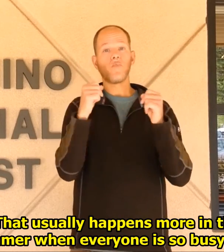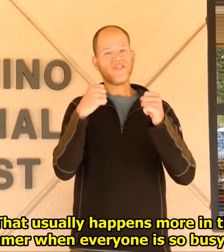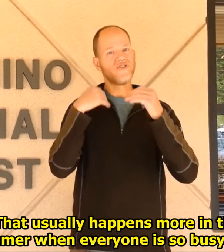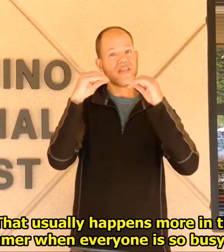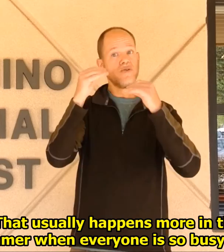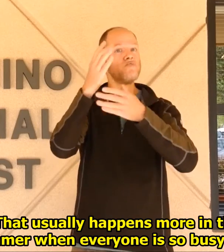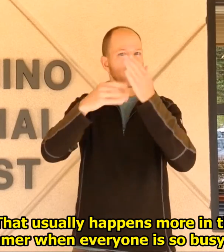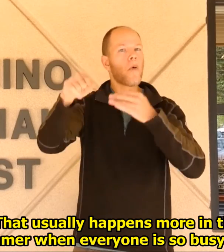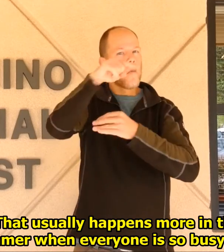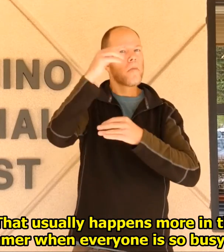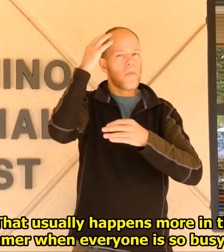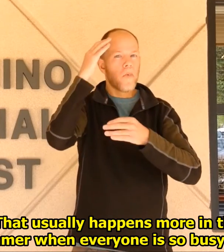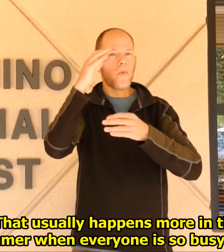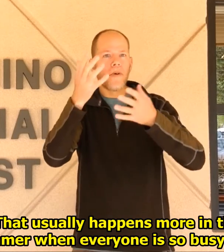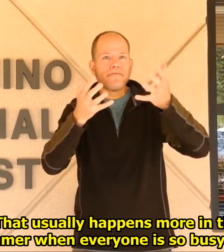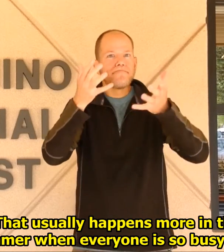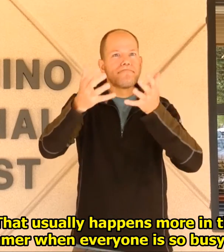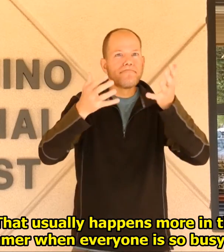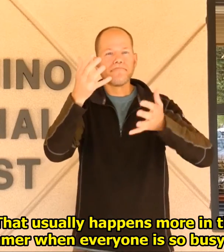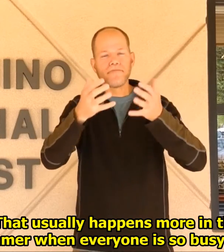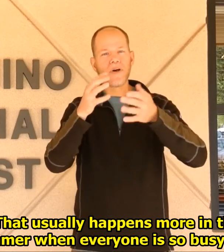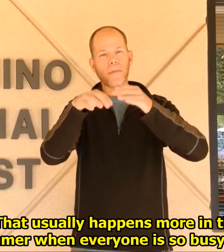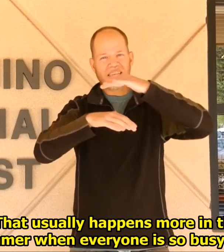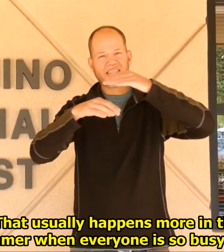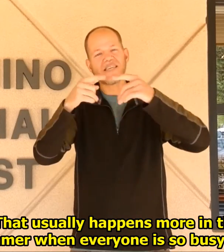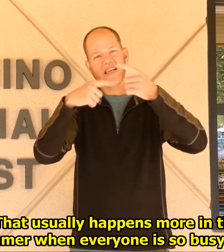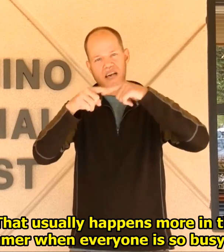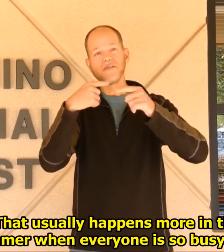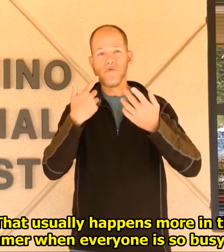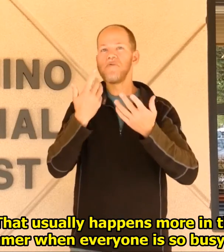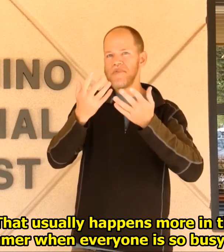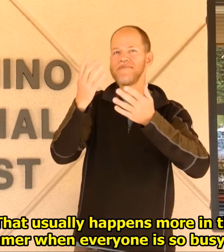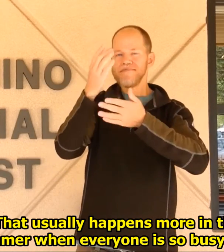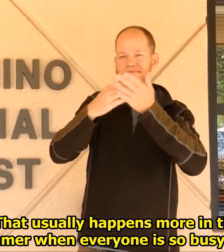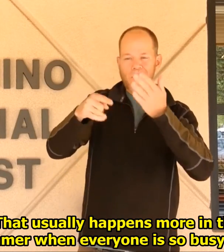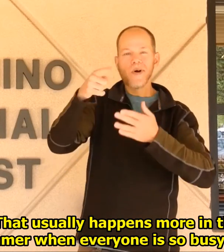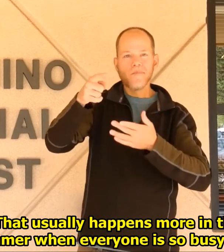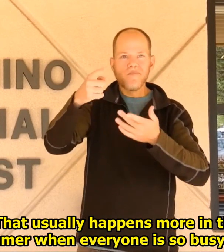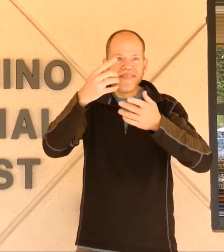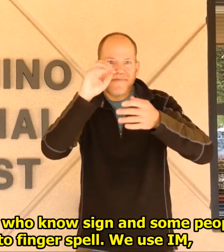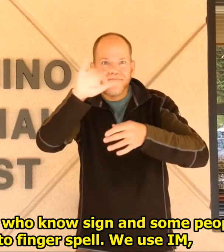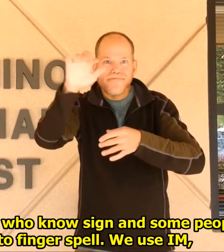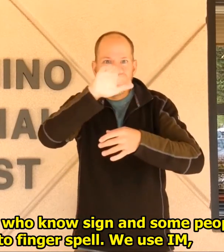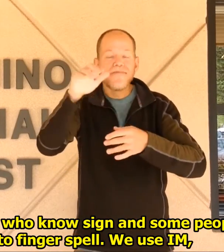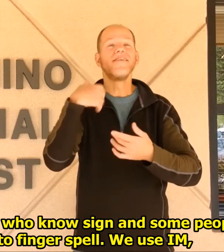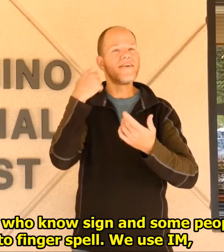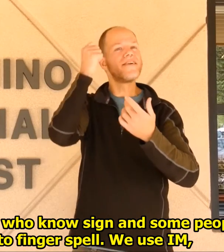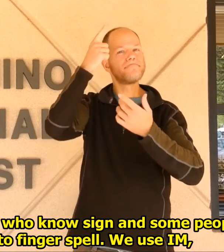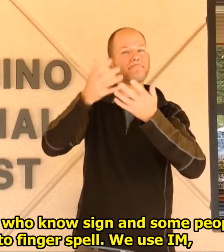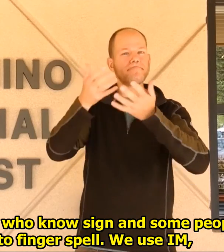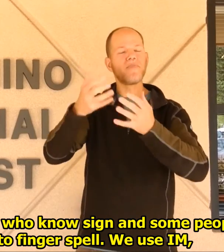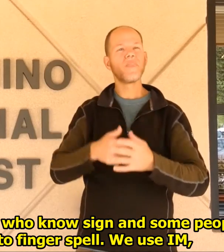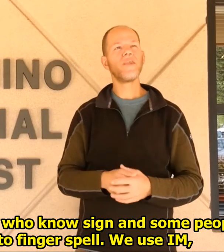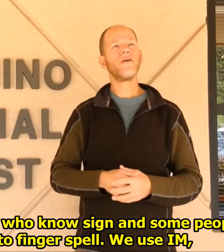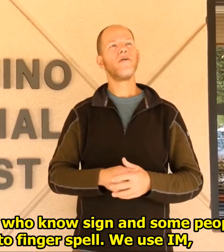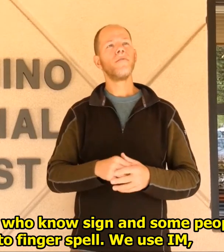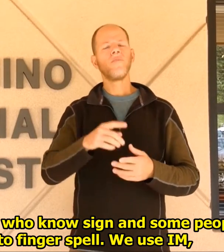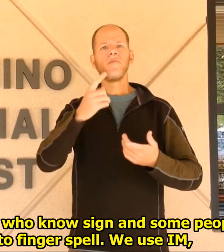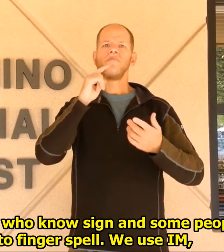That usually happens more in the winter and less in the summer when everyone is so busy. There are some people here who know sign and some people